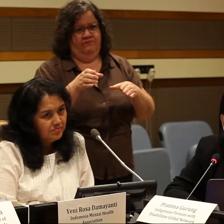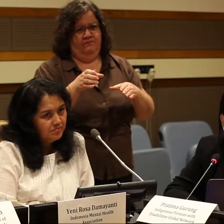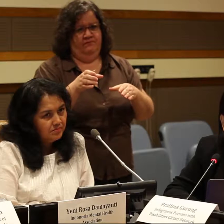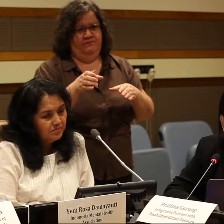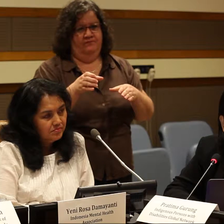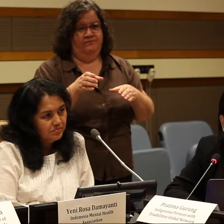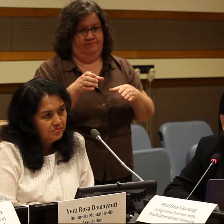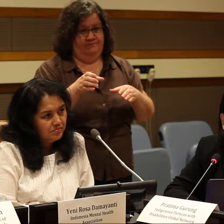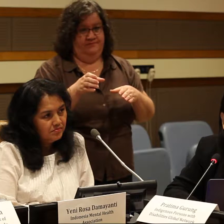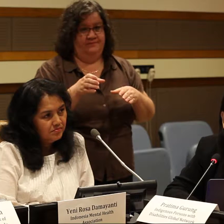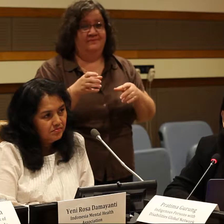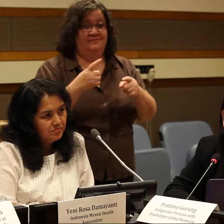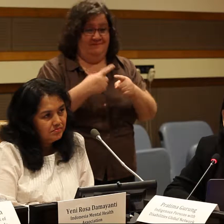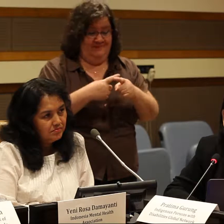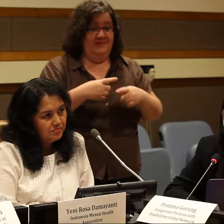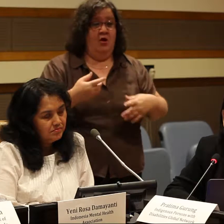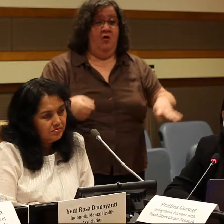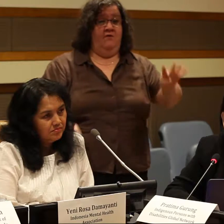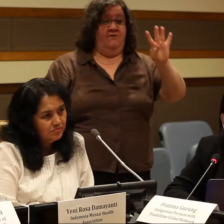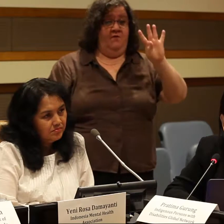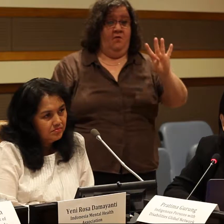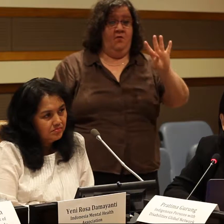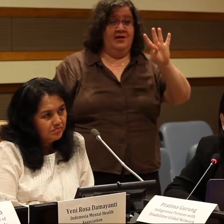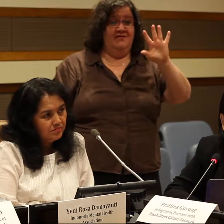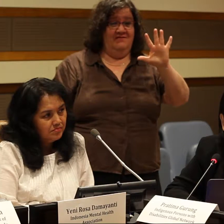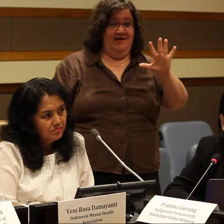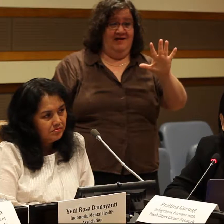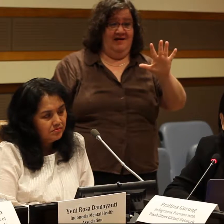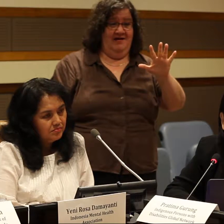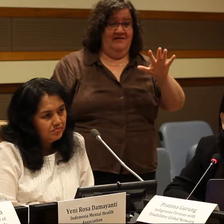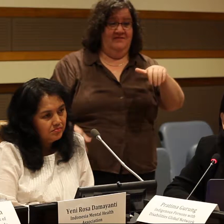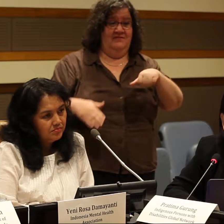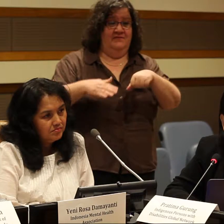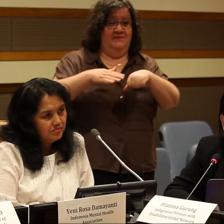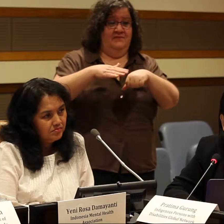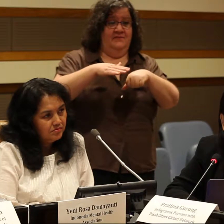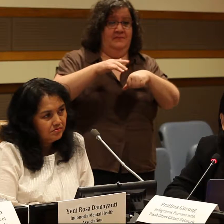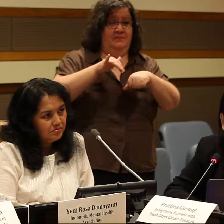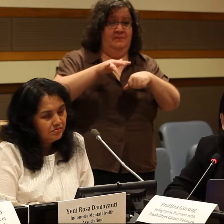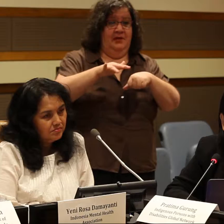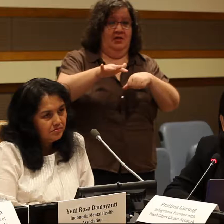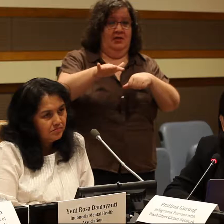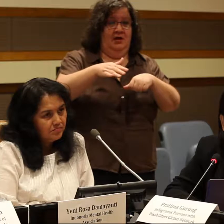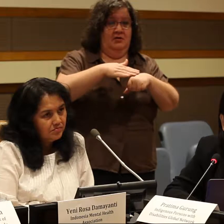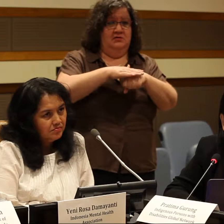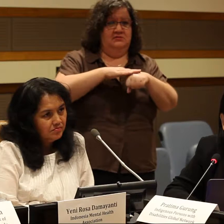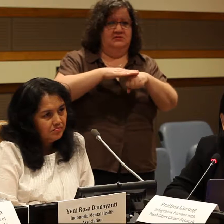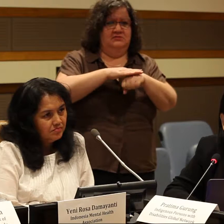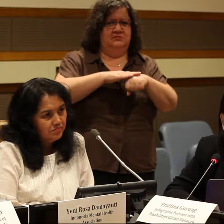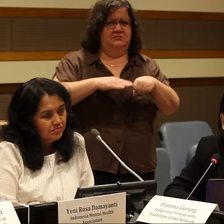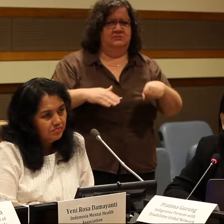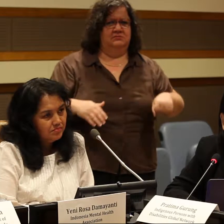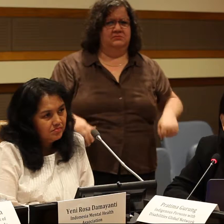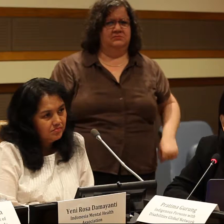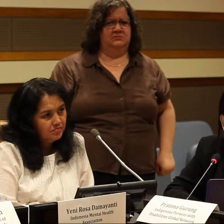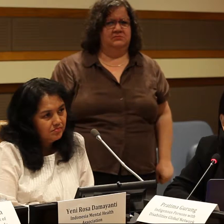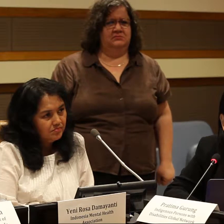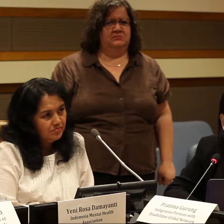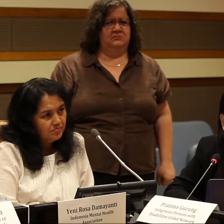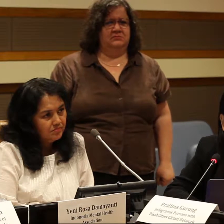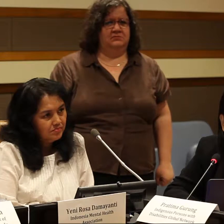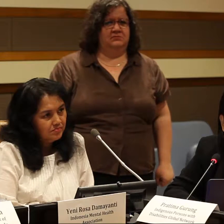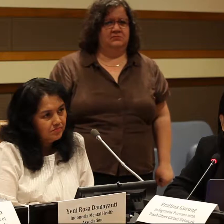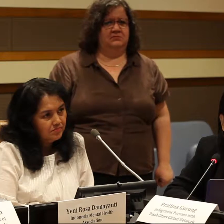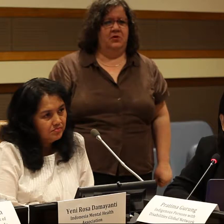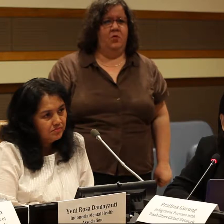both from the public and private sphere, because of the gender, disability, Indigenous identity and